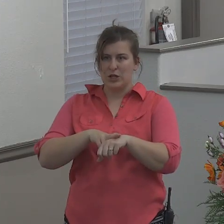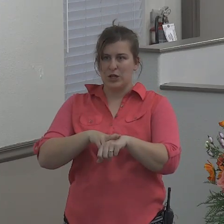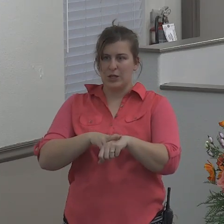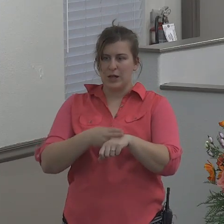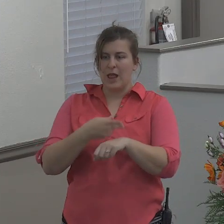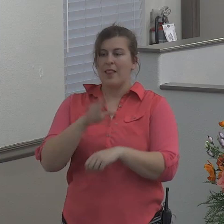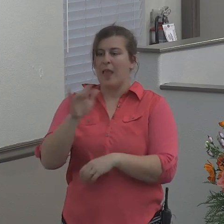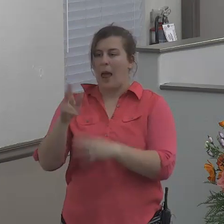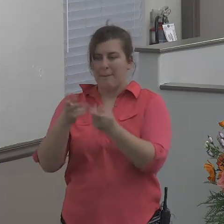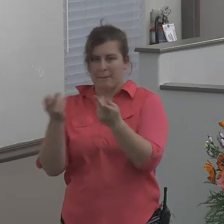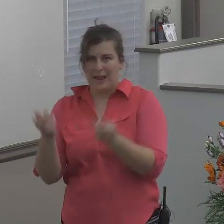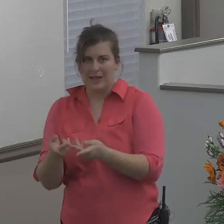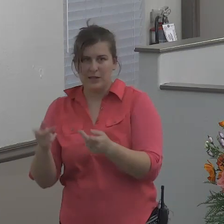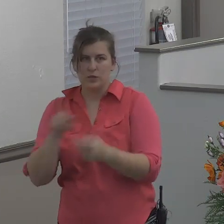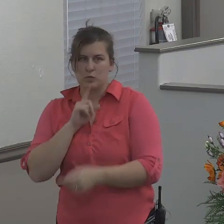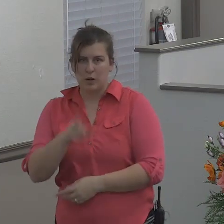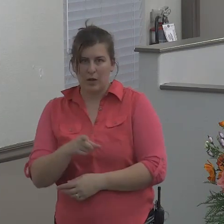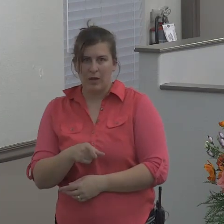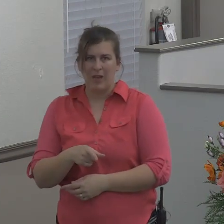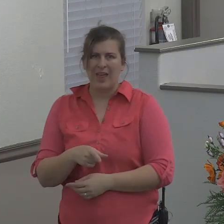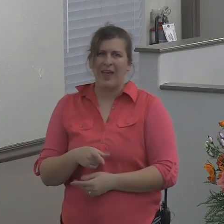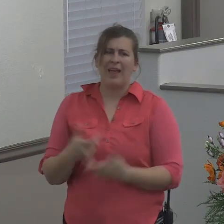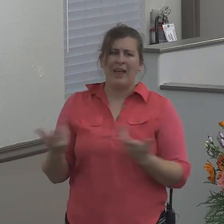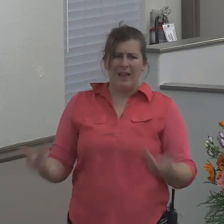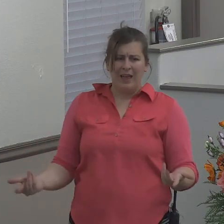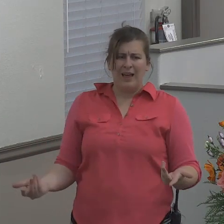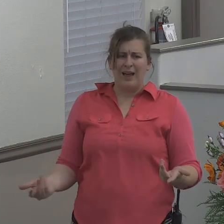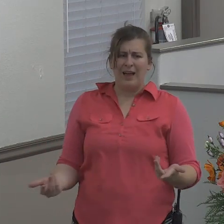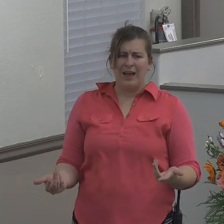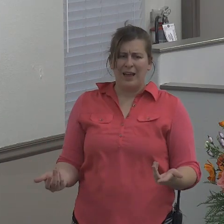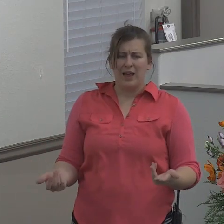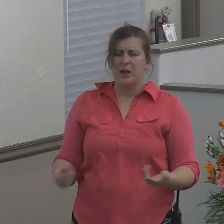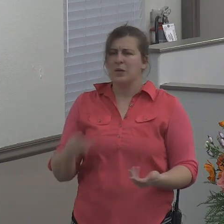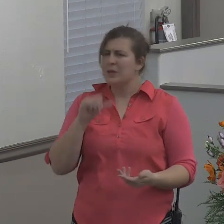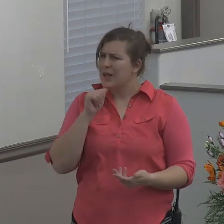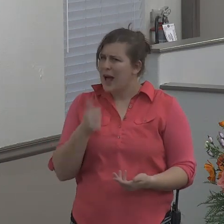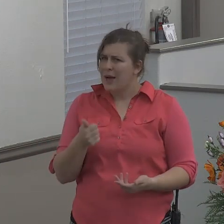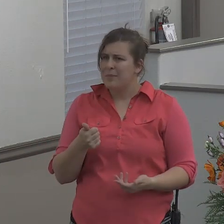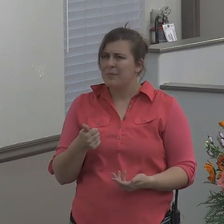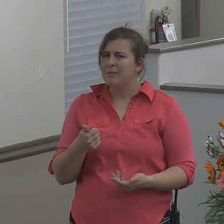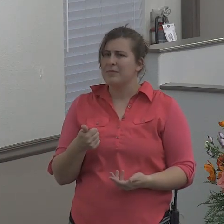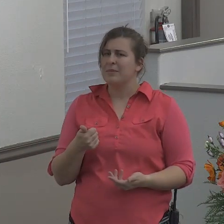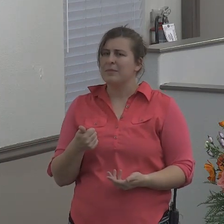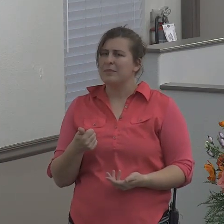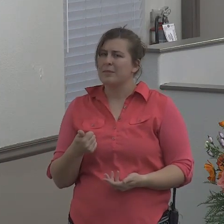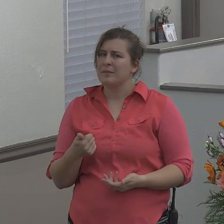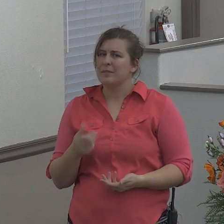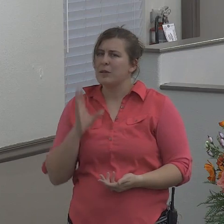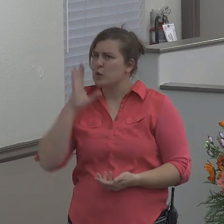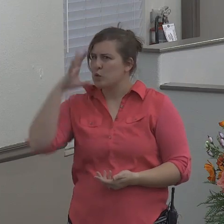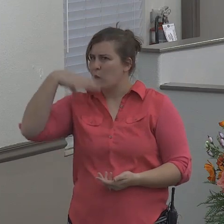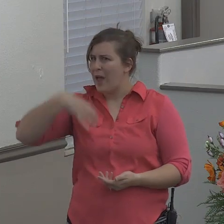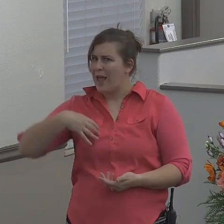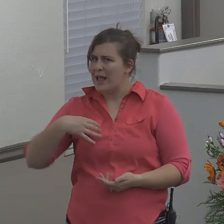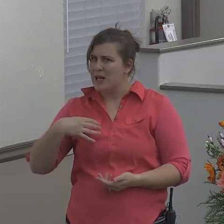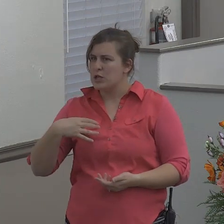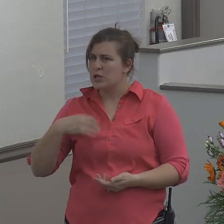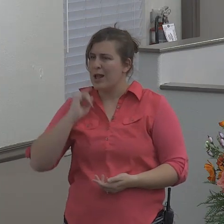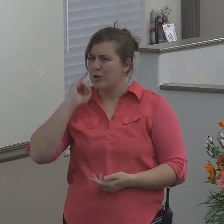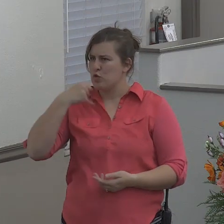And it's quite unlikely that this man Jonah is a figment of our imagination.